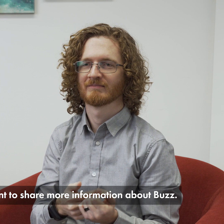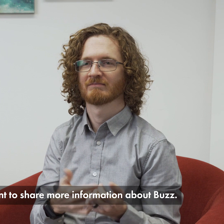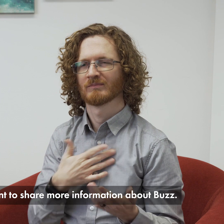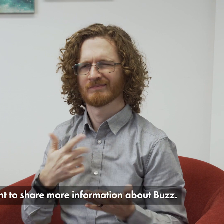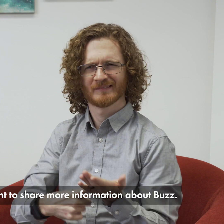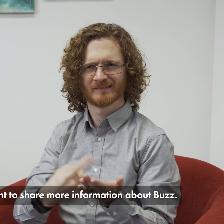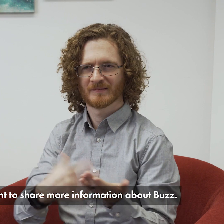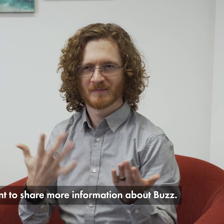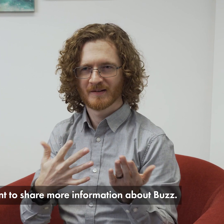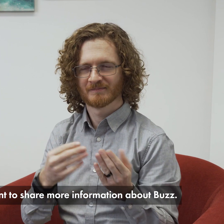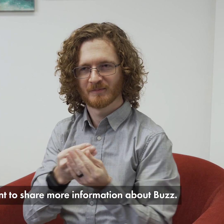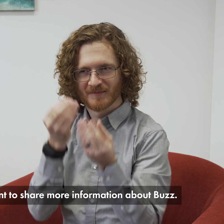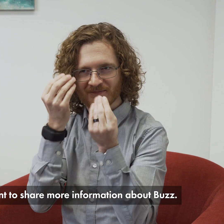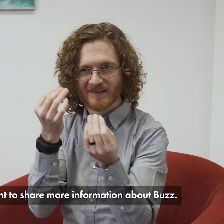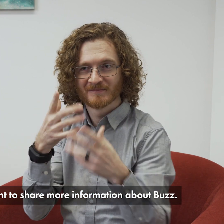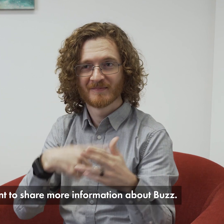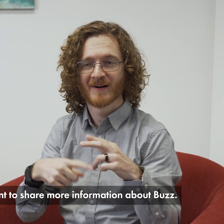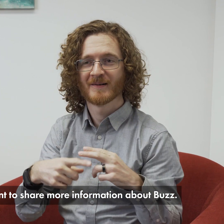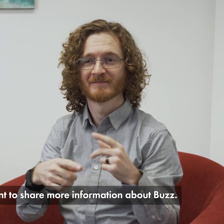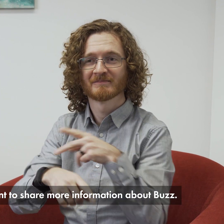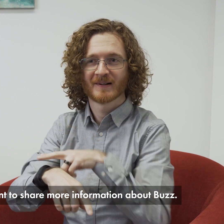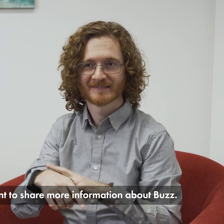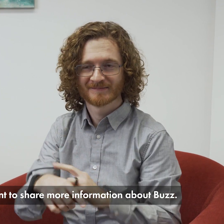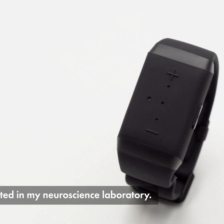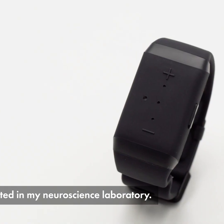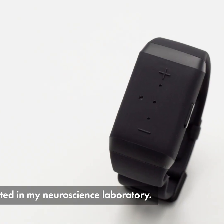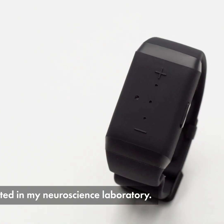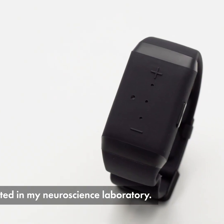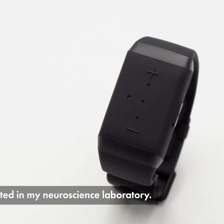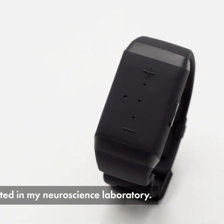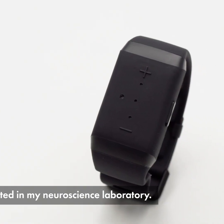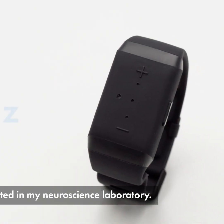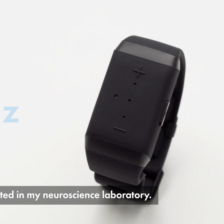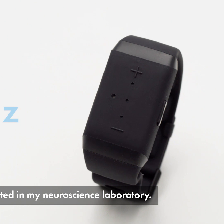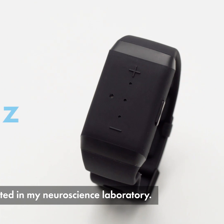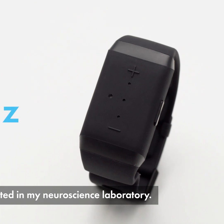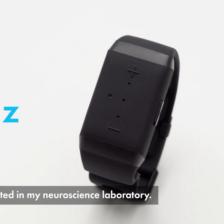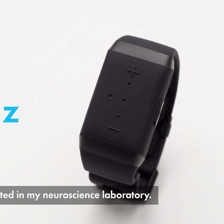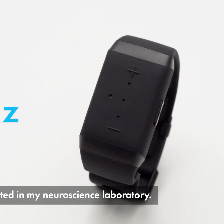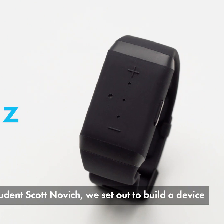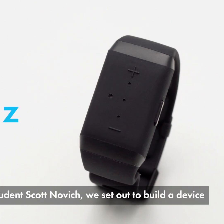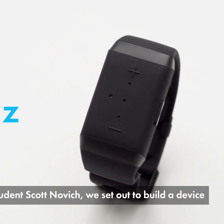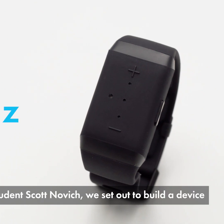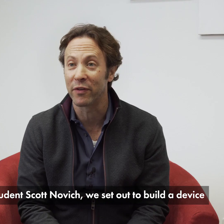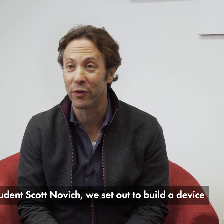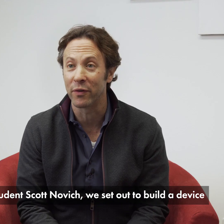Today we want to share more information about Buzz. Buzz started in my neuroscience laboratory with my graduate student